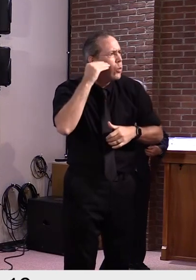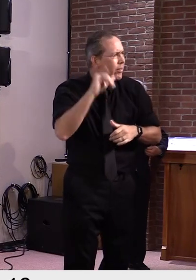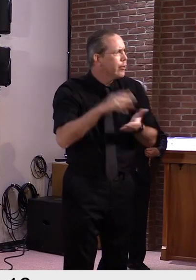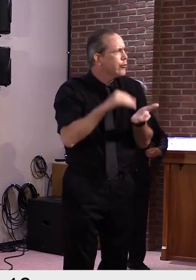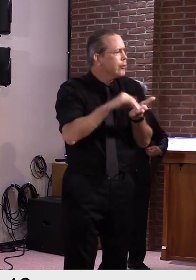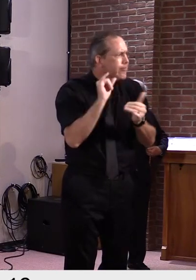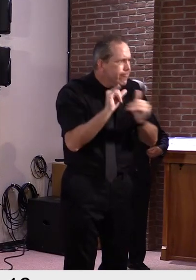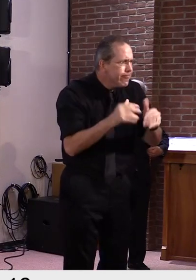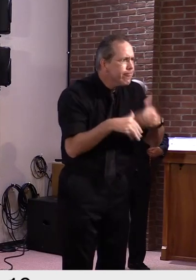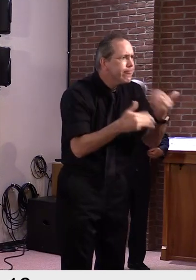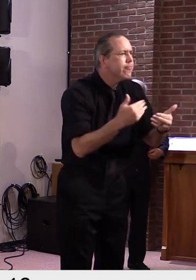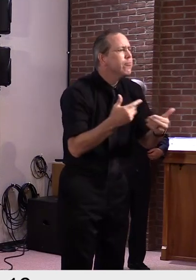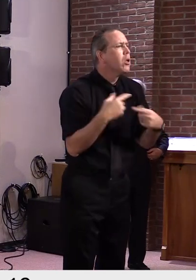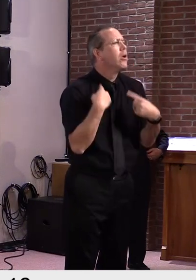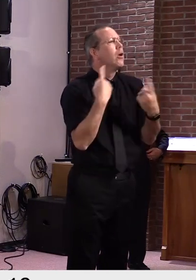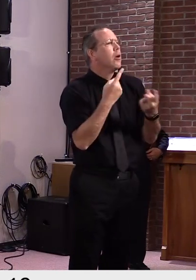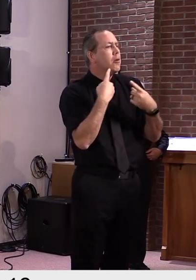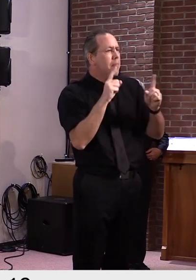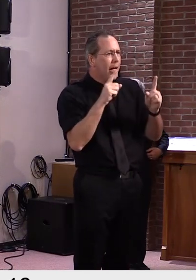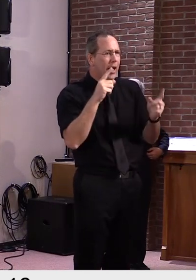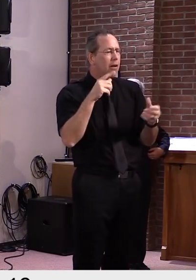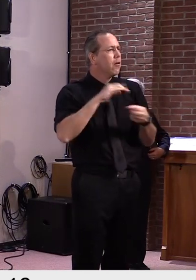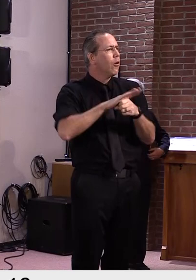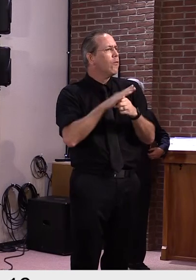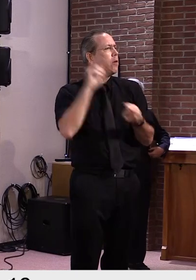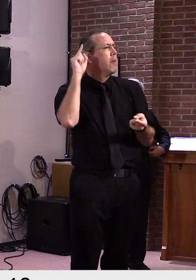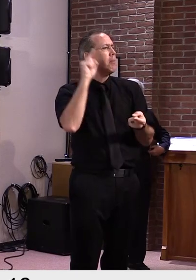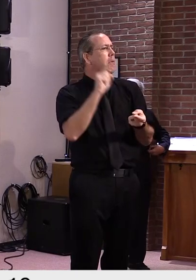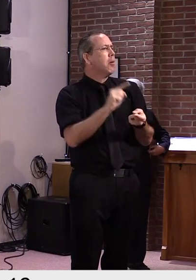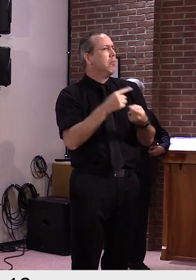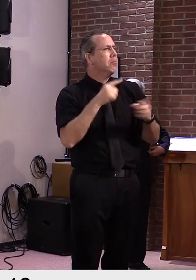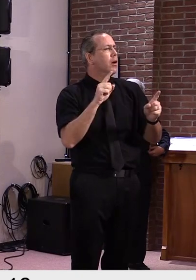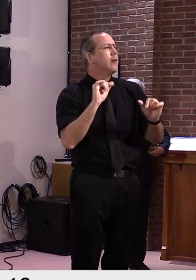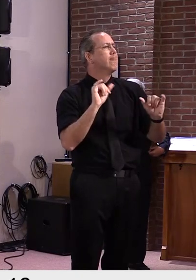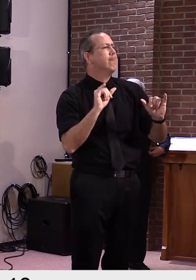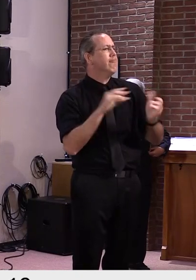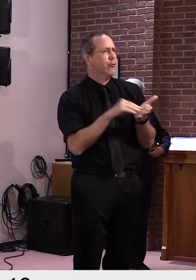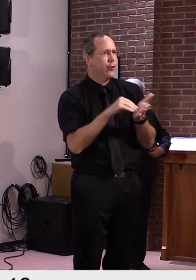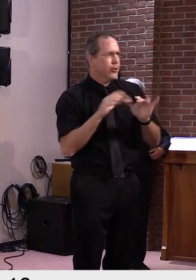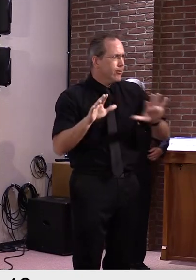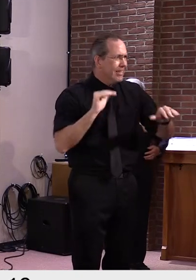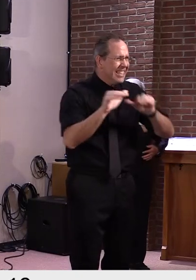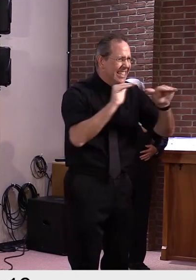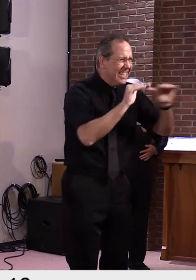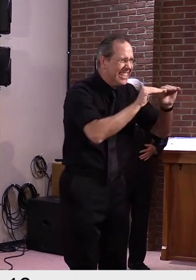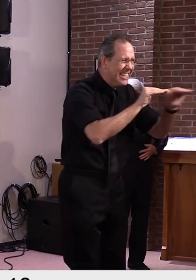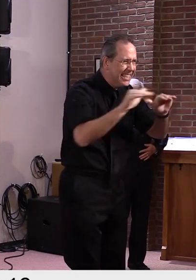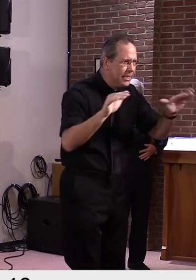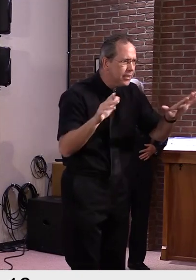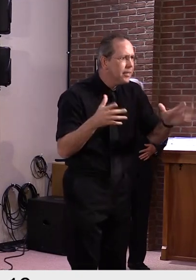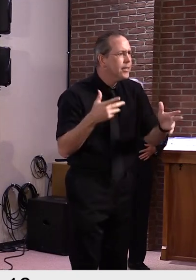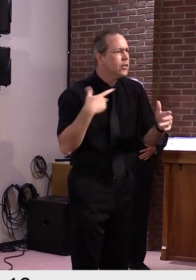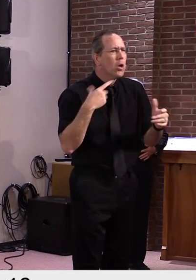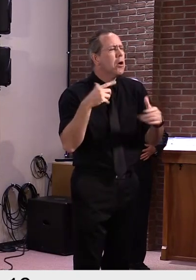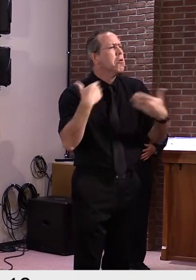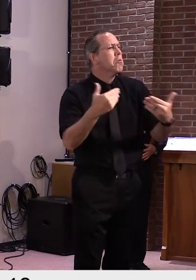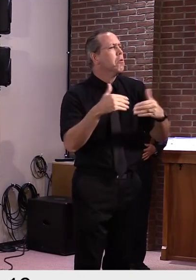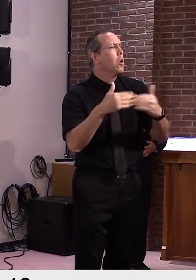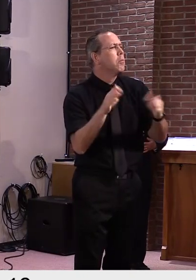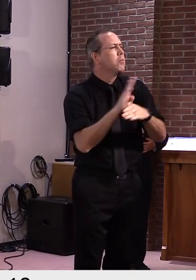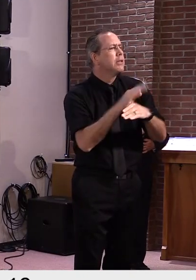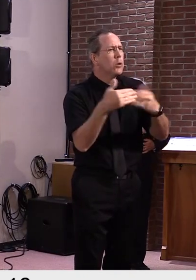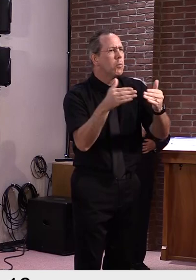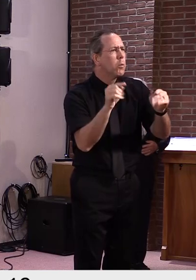and this has allowed us to methodically reopen all sectors of the economy to some degree since late April.